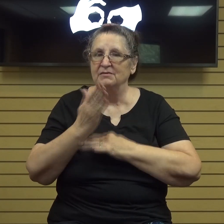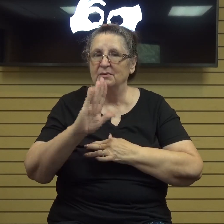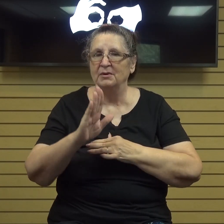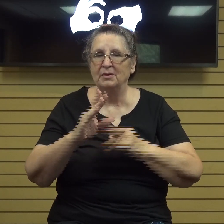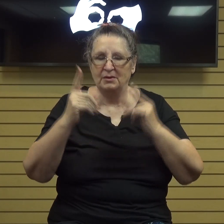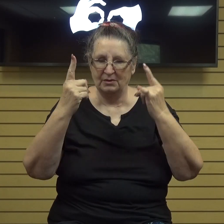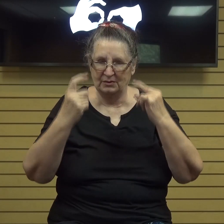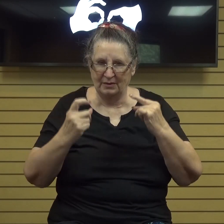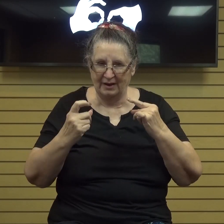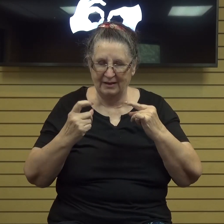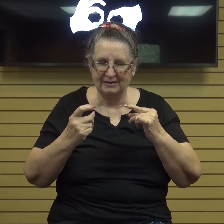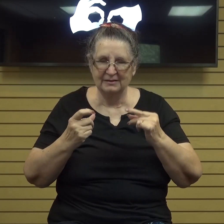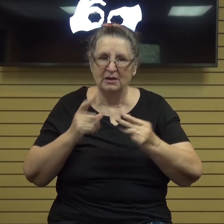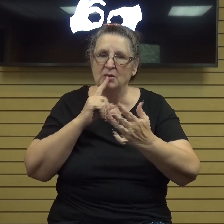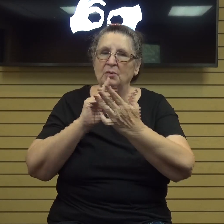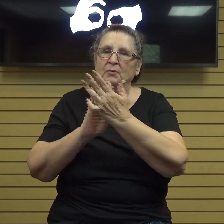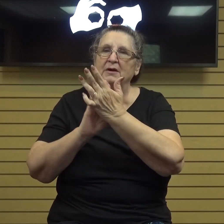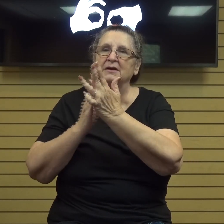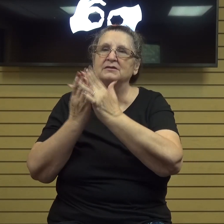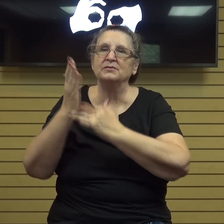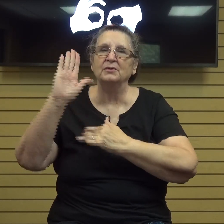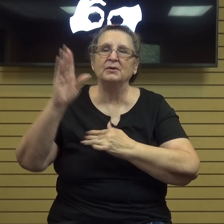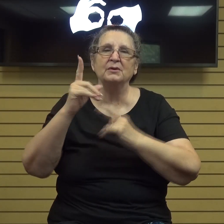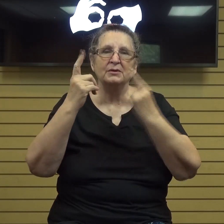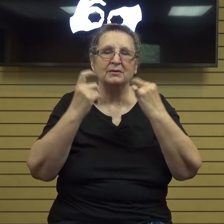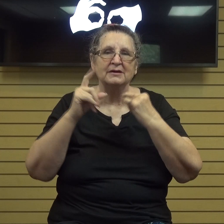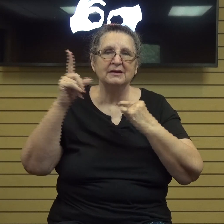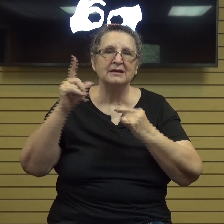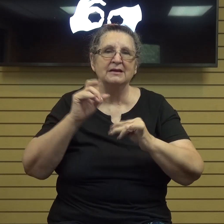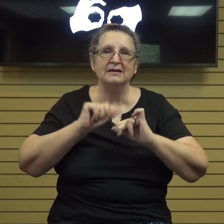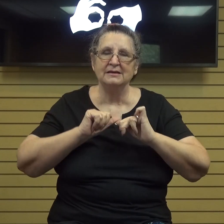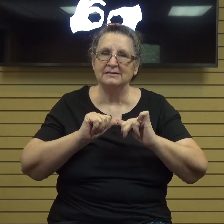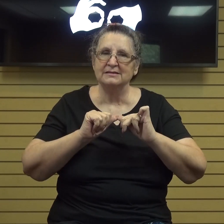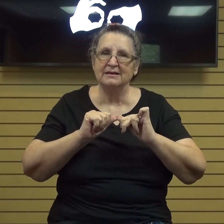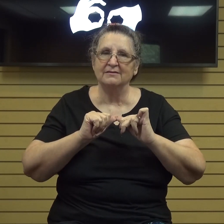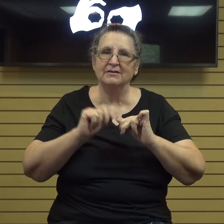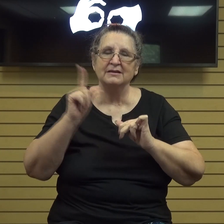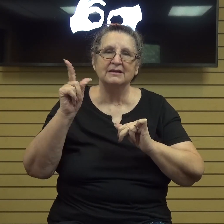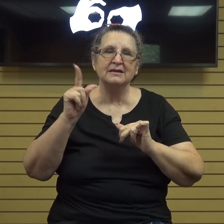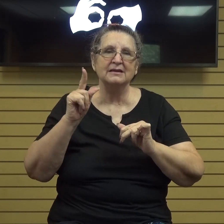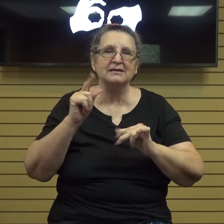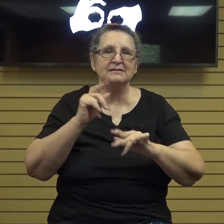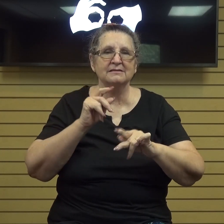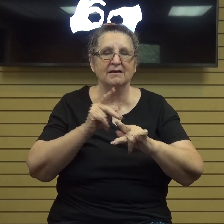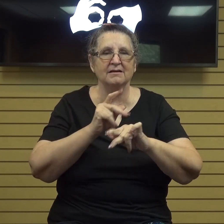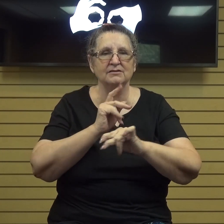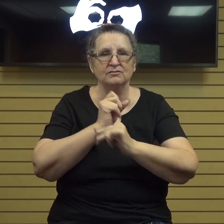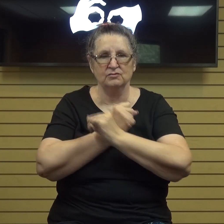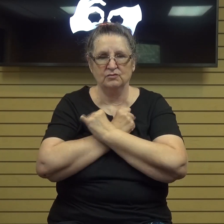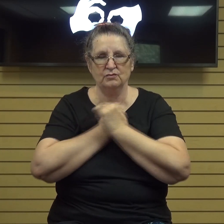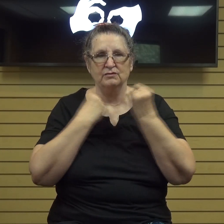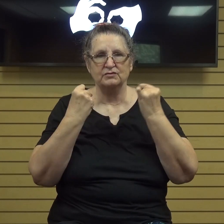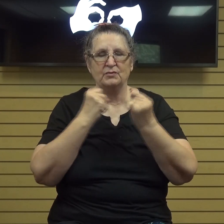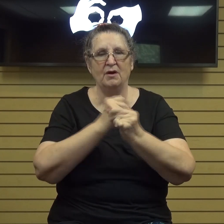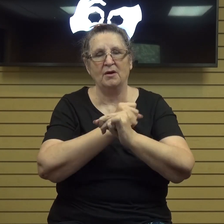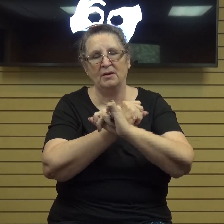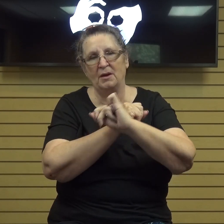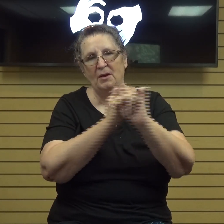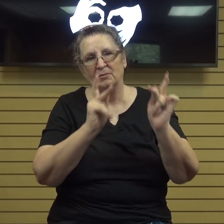trials he's steadfast he's our fortress he's our refuge he's full of love and care for you and i'll read the